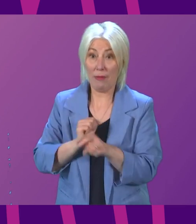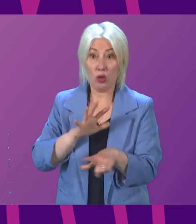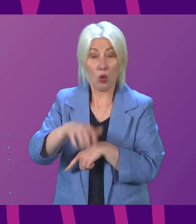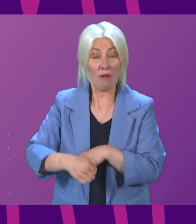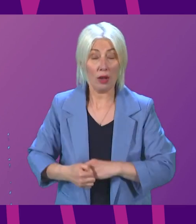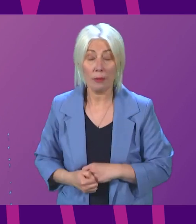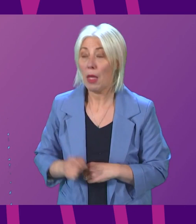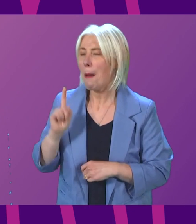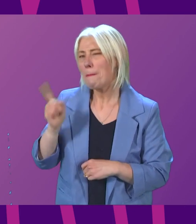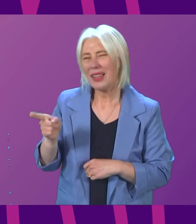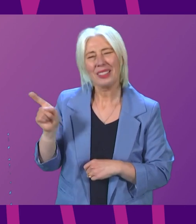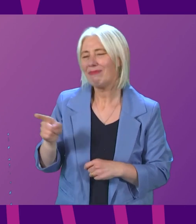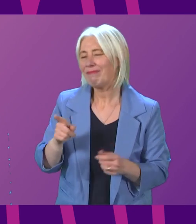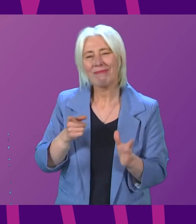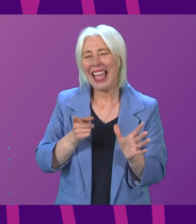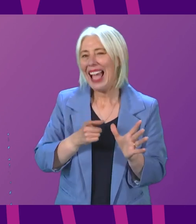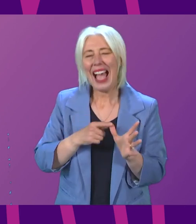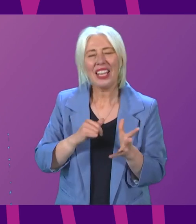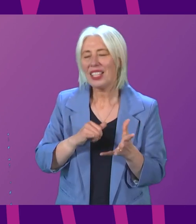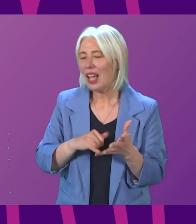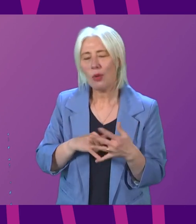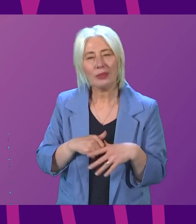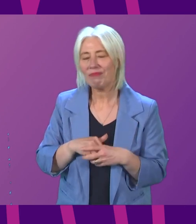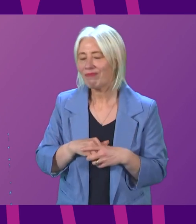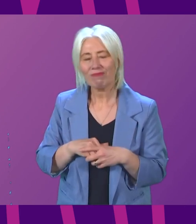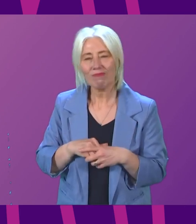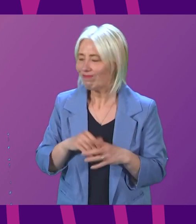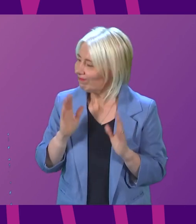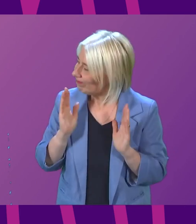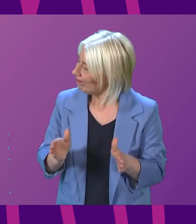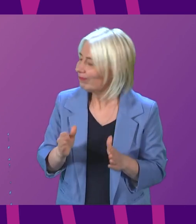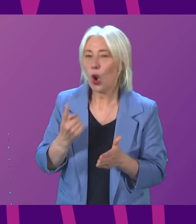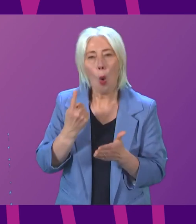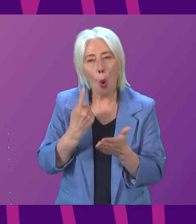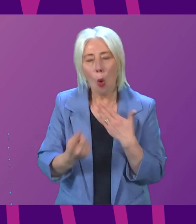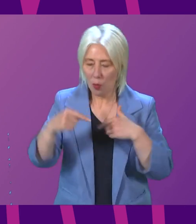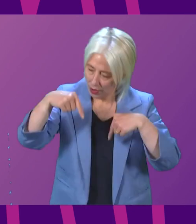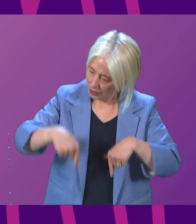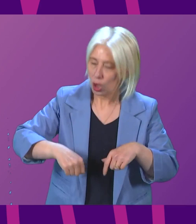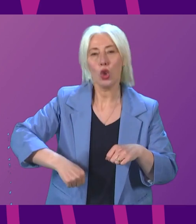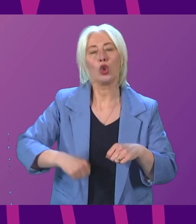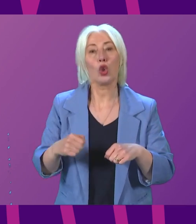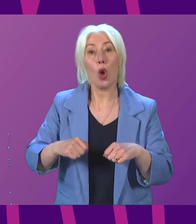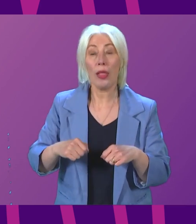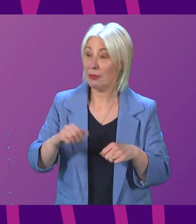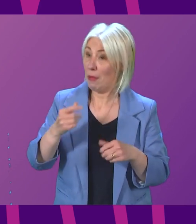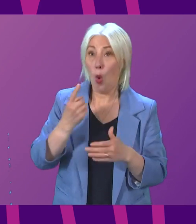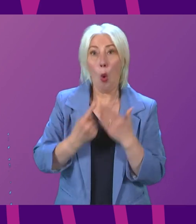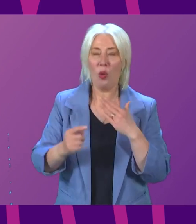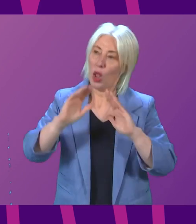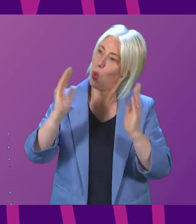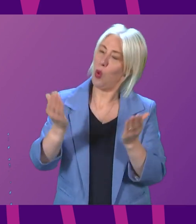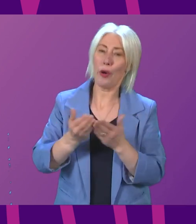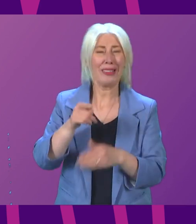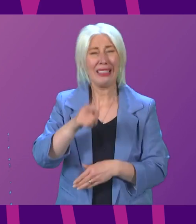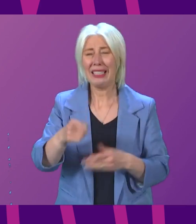office. But Anna Sarwar literally, literally must be the only person in the country, perhaps the only person on the planet, that